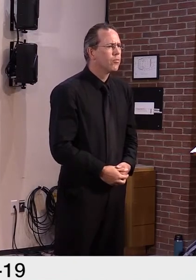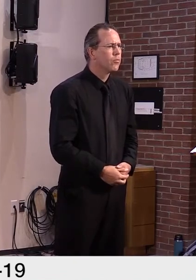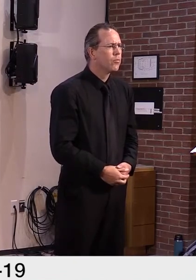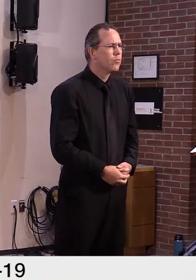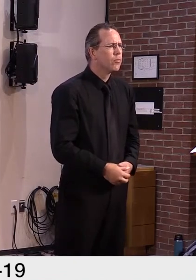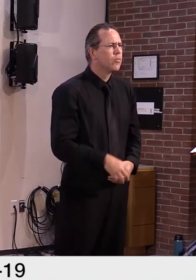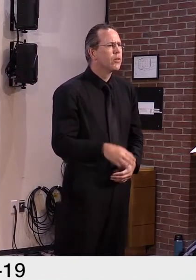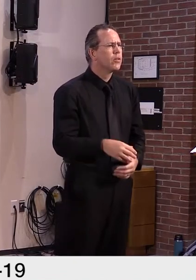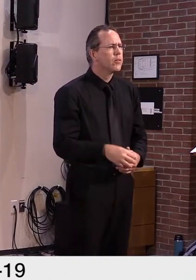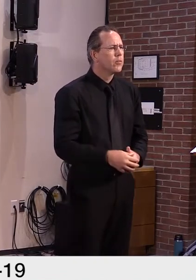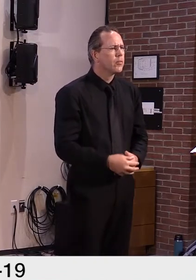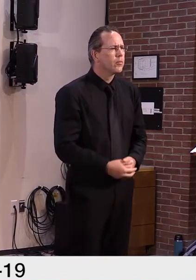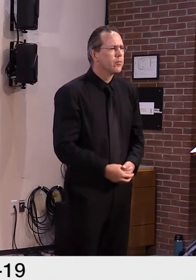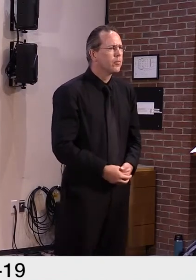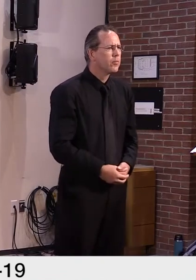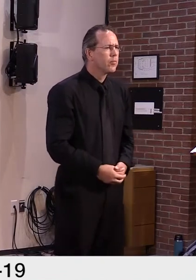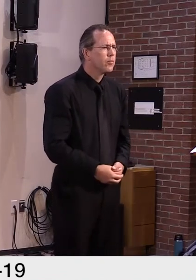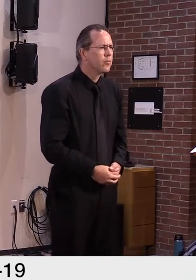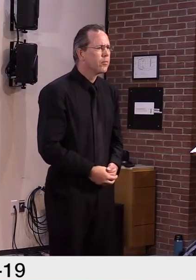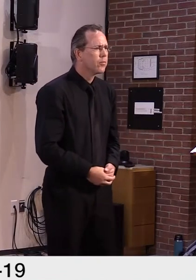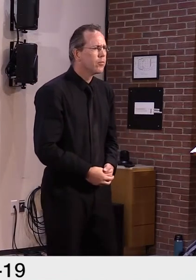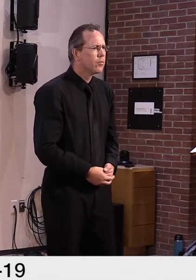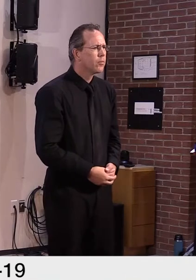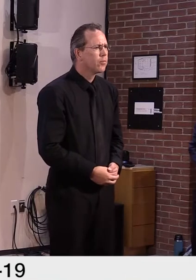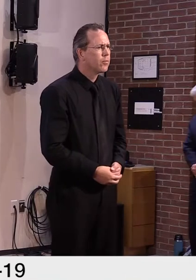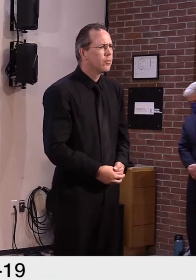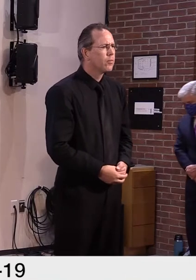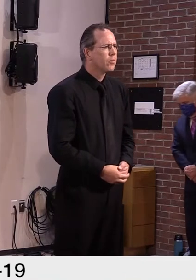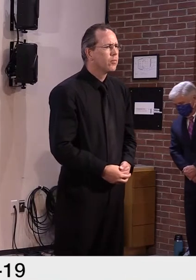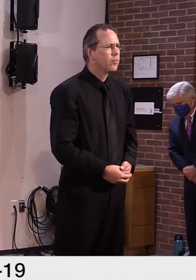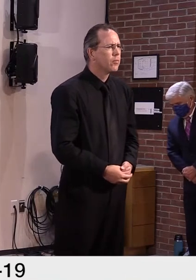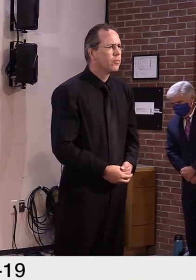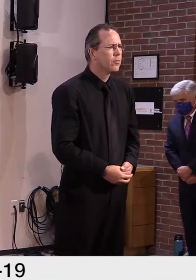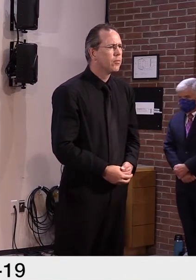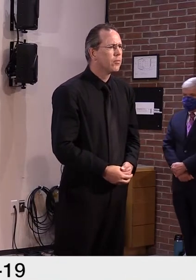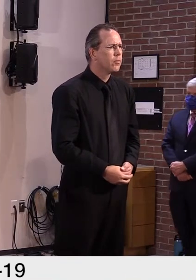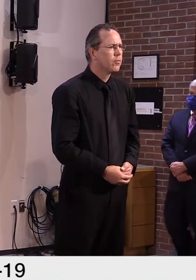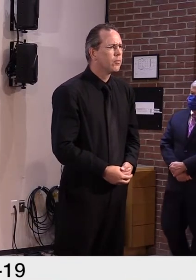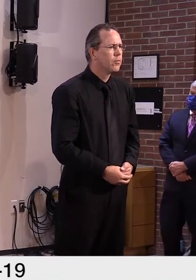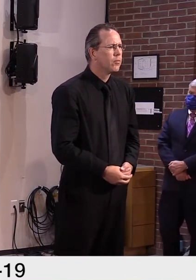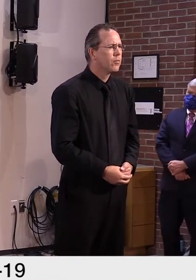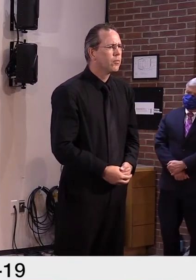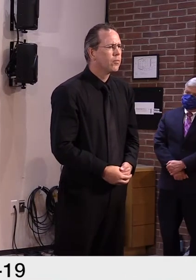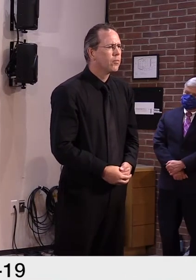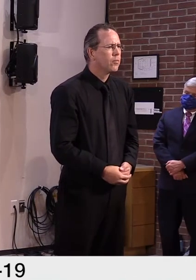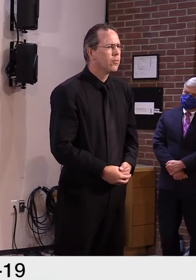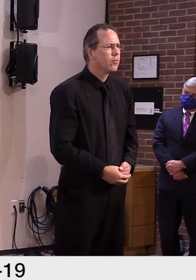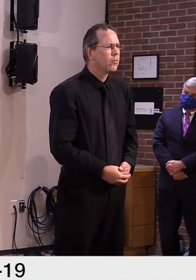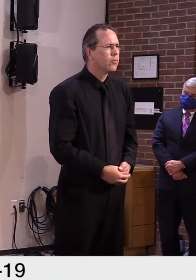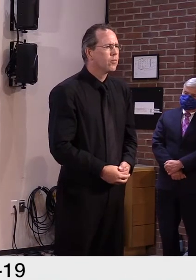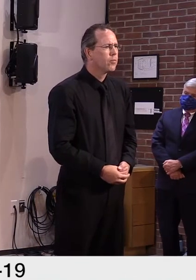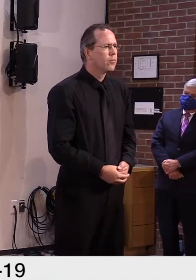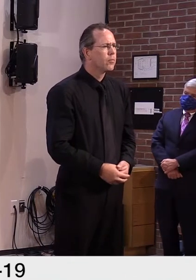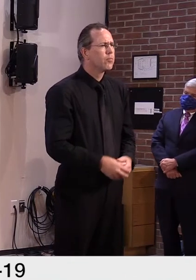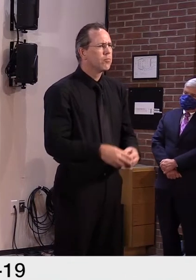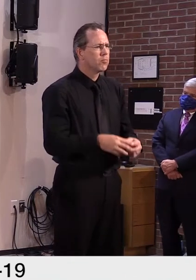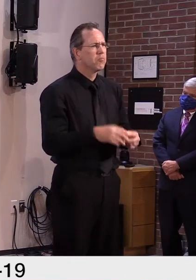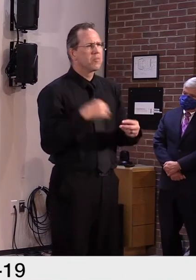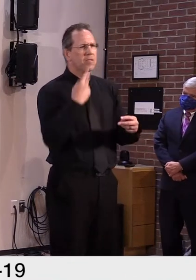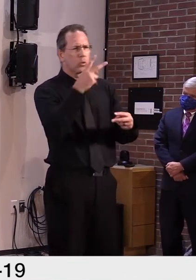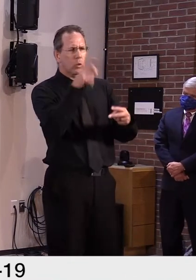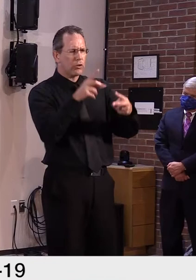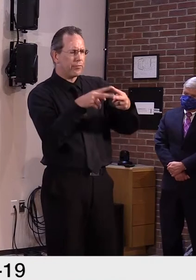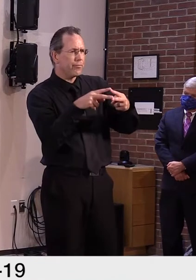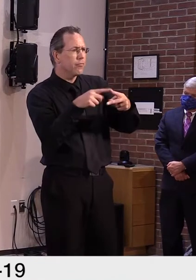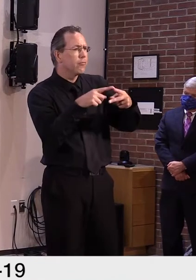That is a great question. Thank you. We are working closely with the child care referral specialists in every community because